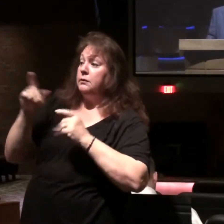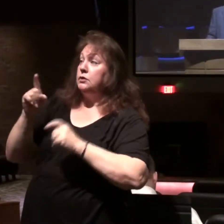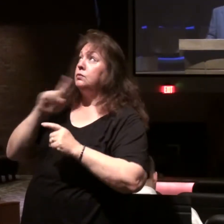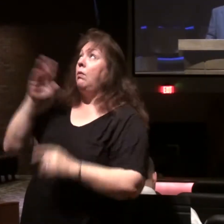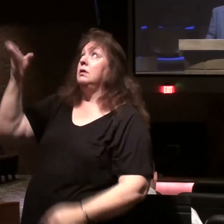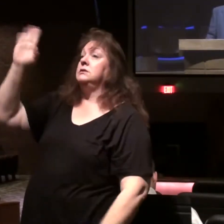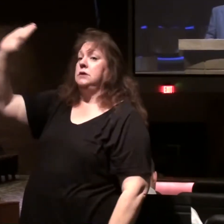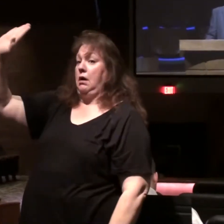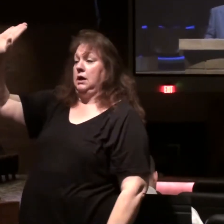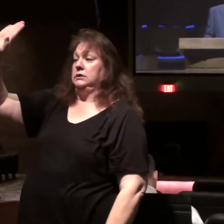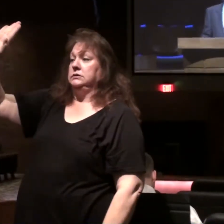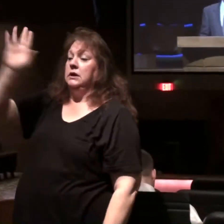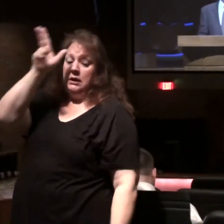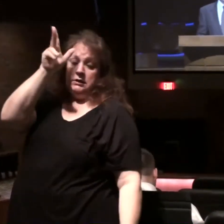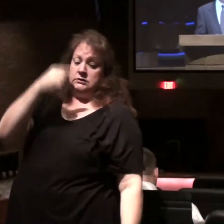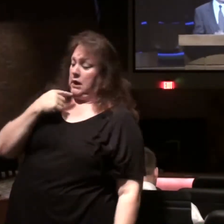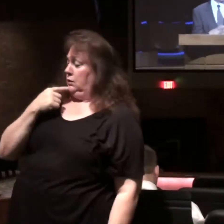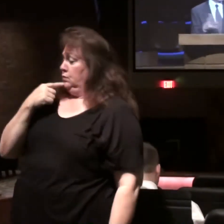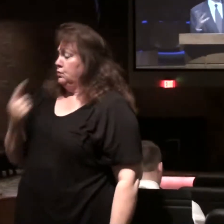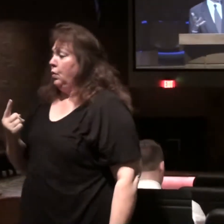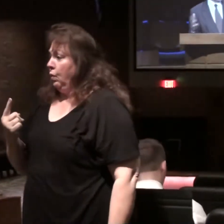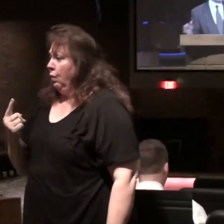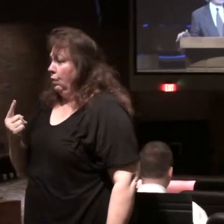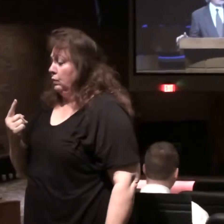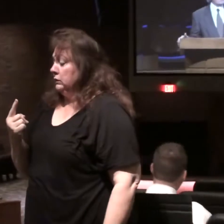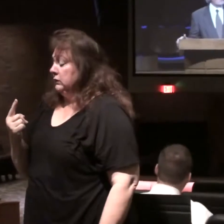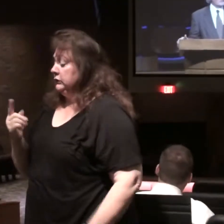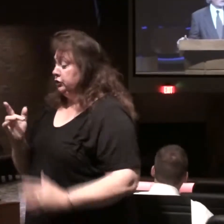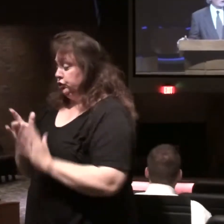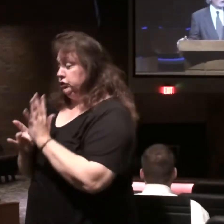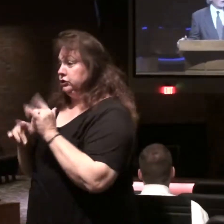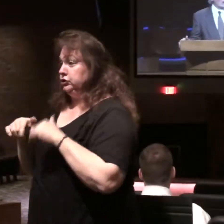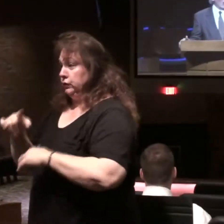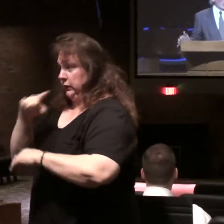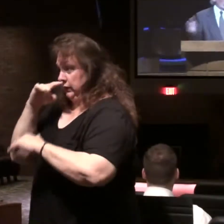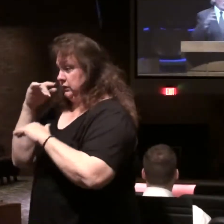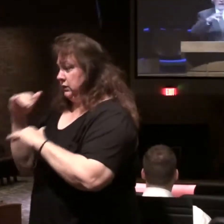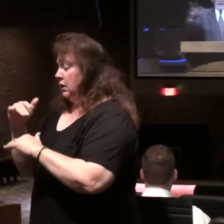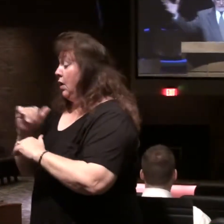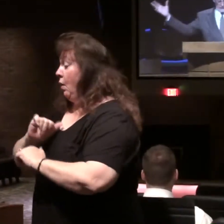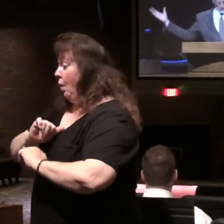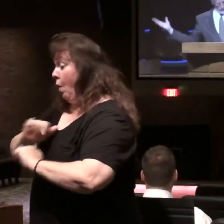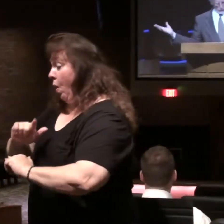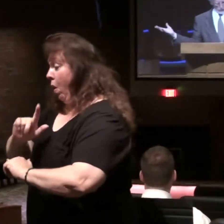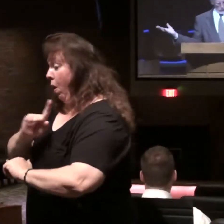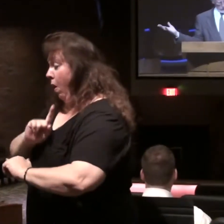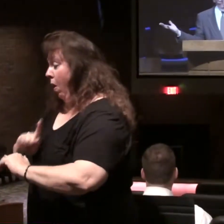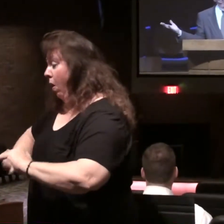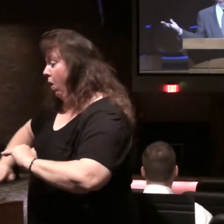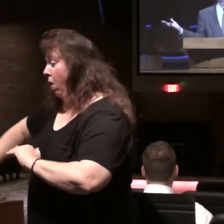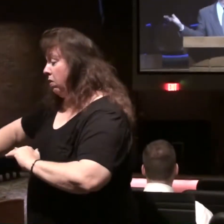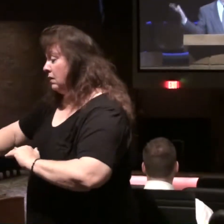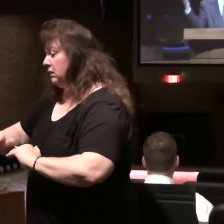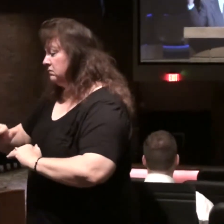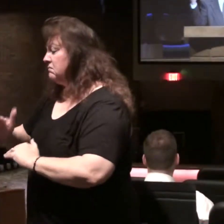And as Satan told Christ in the temptation, All the kingdoms of the world are mine. They